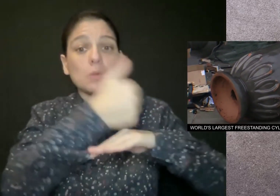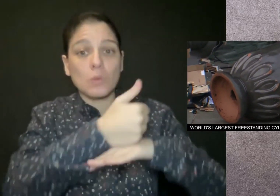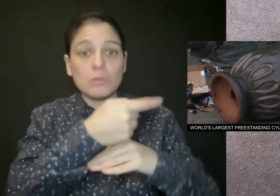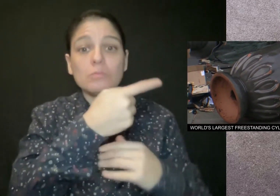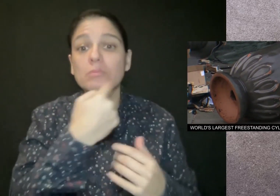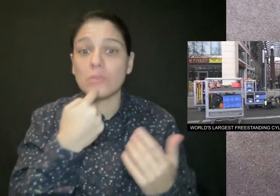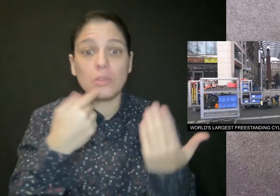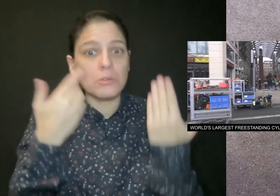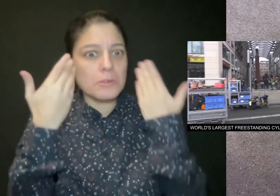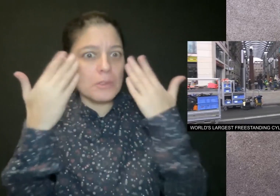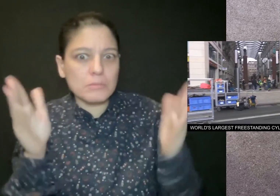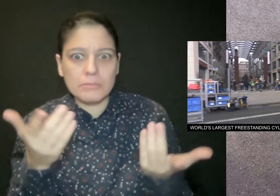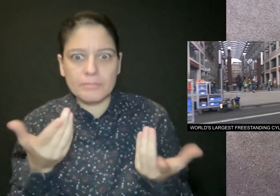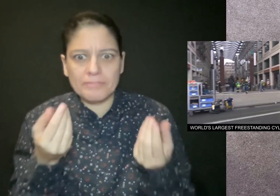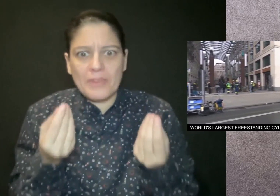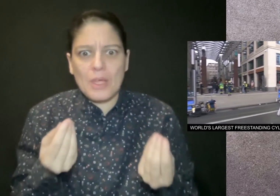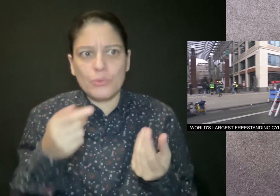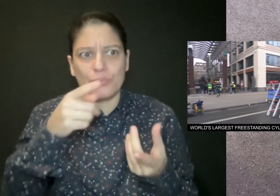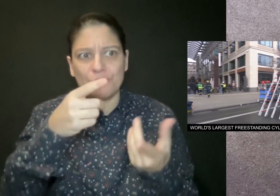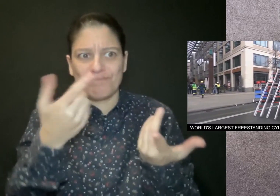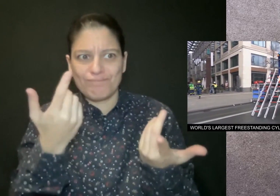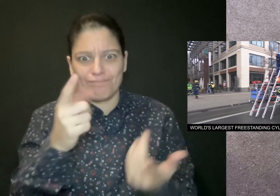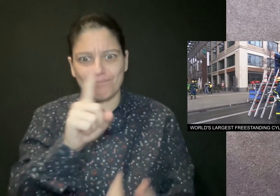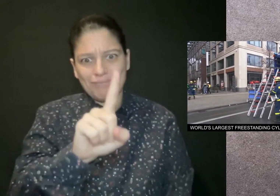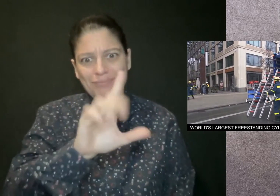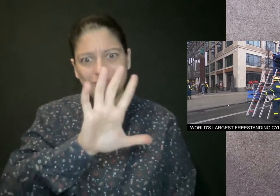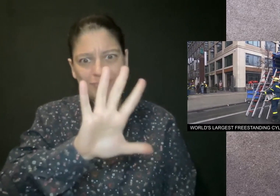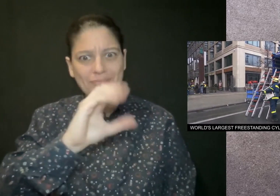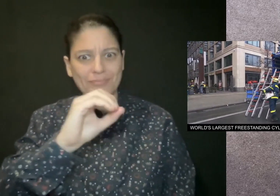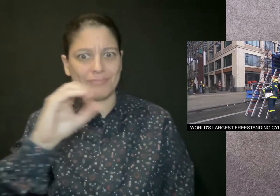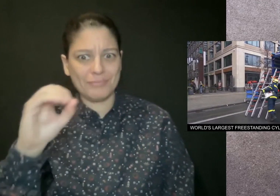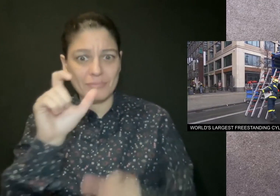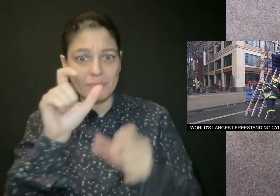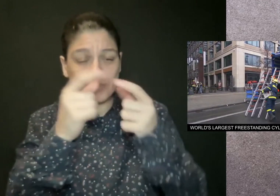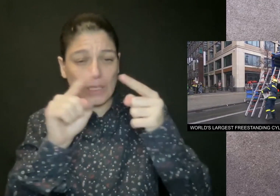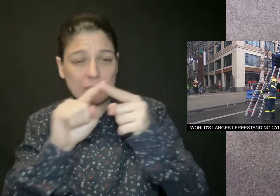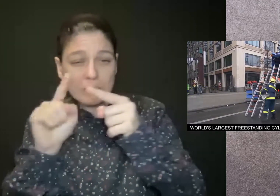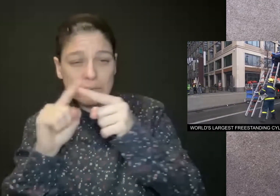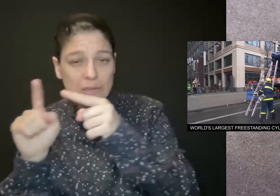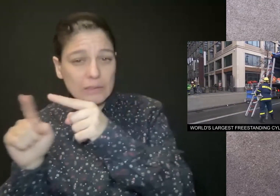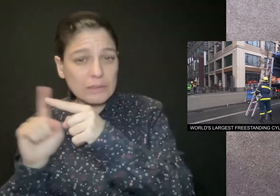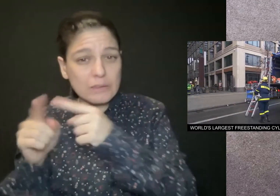Authorities have not said what happened to the 1,500 exotic fish that were inside.